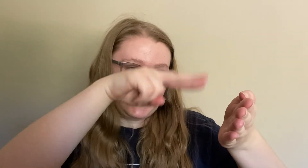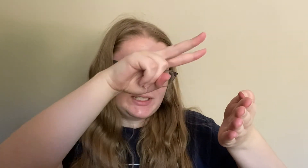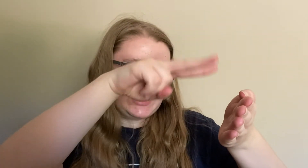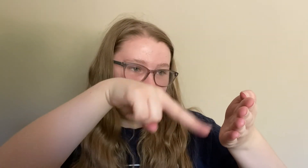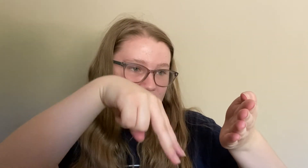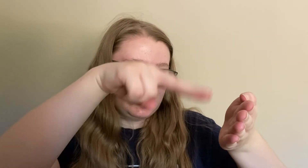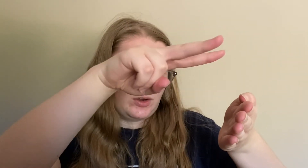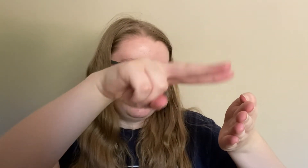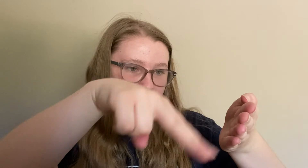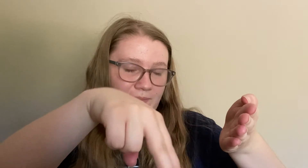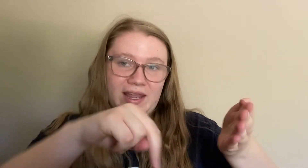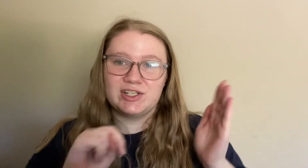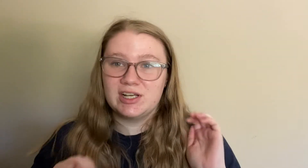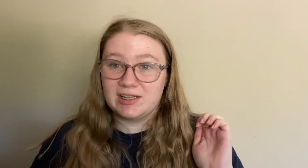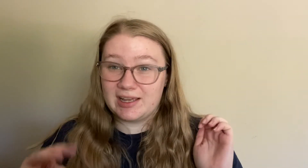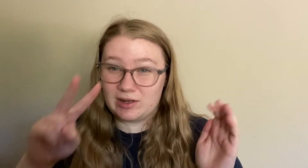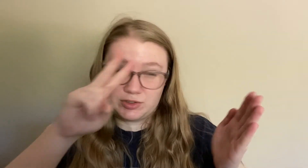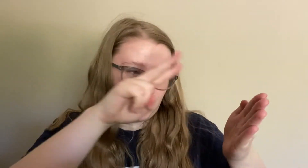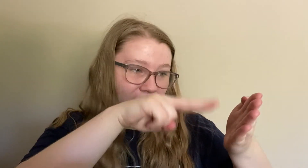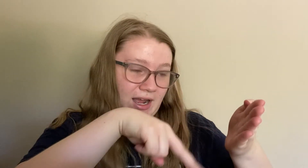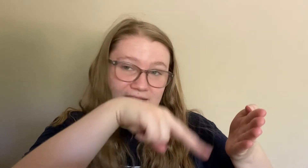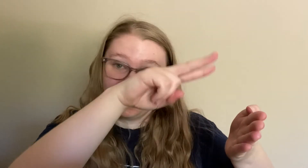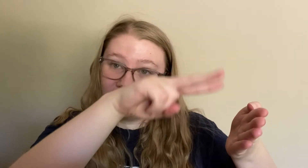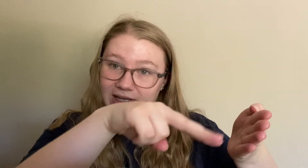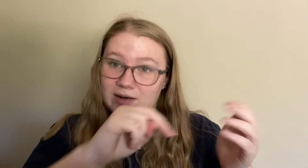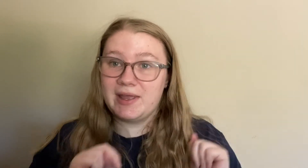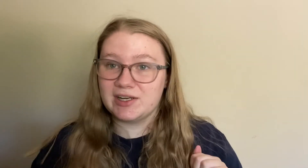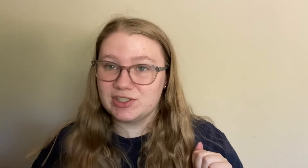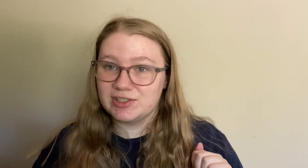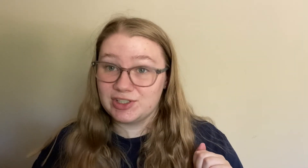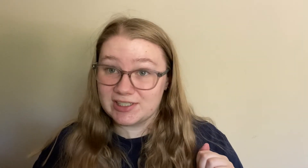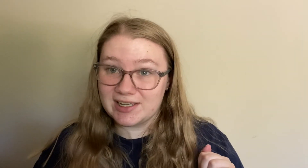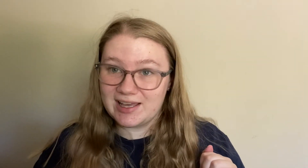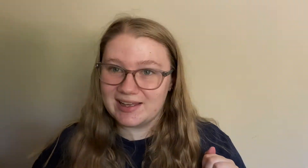to scan this over the page like two eyes looking at a page just like that.